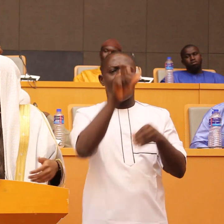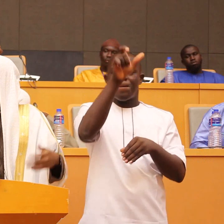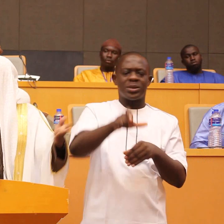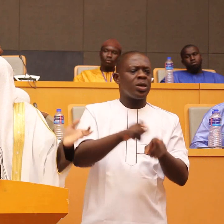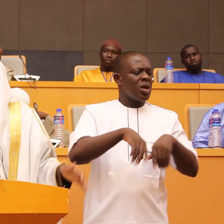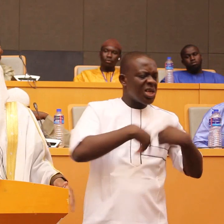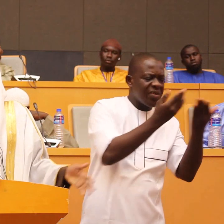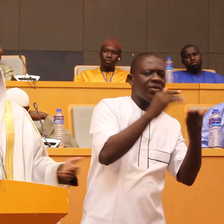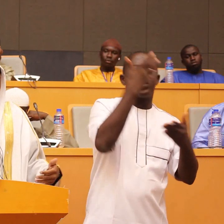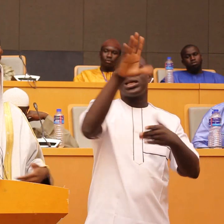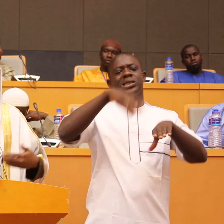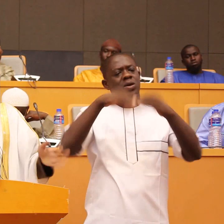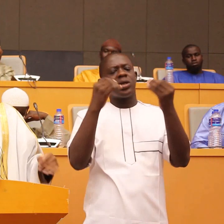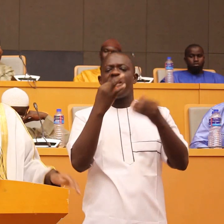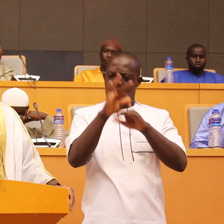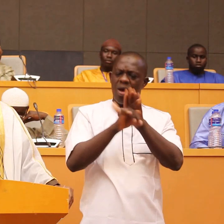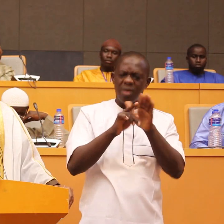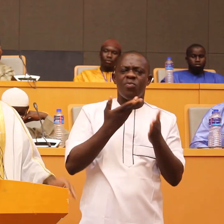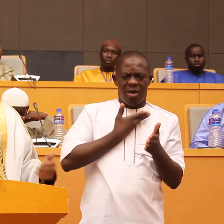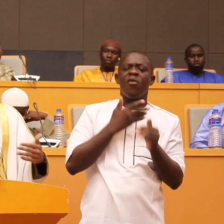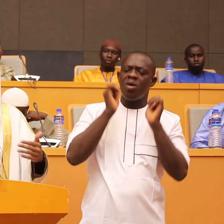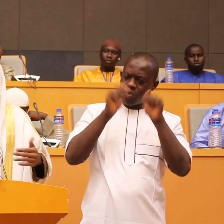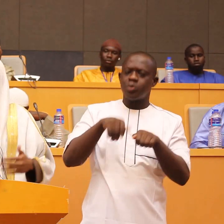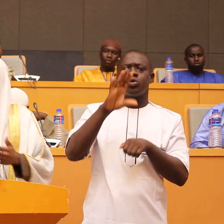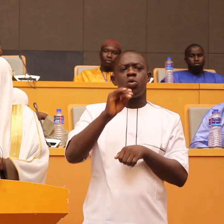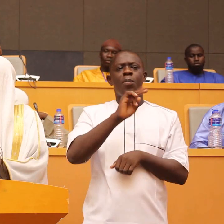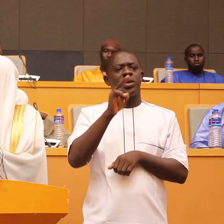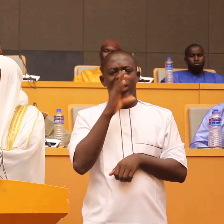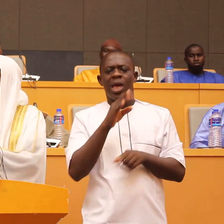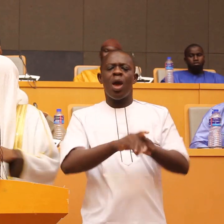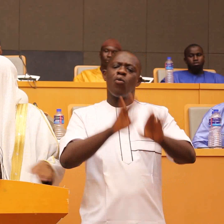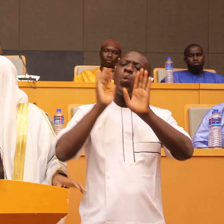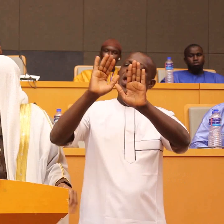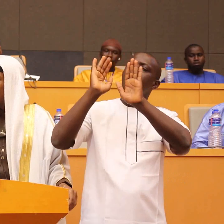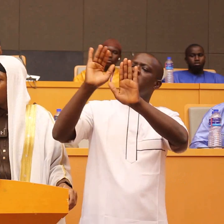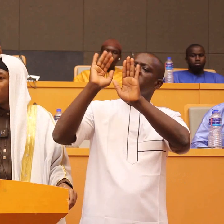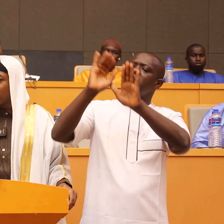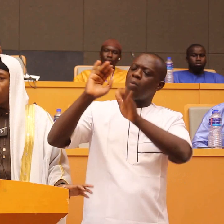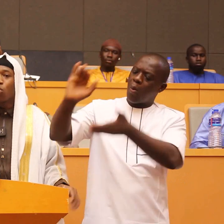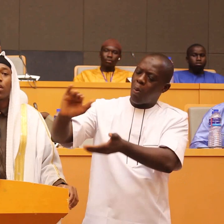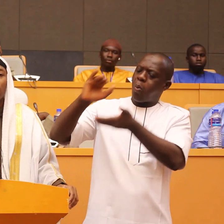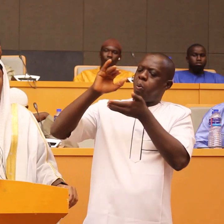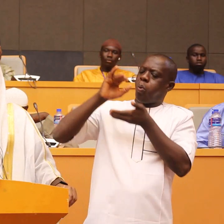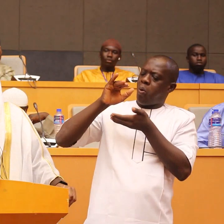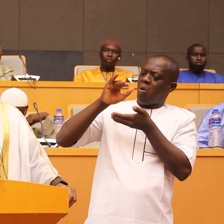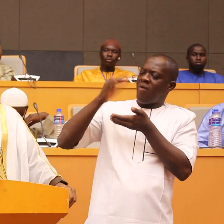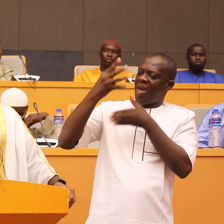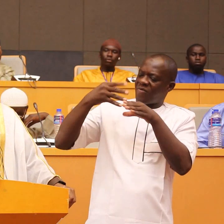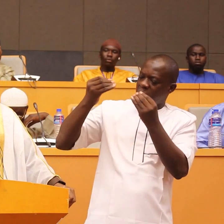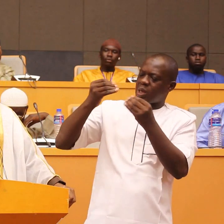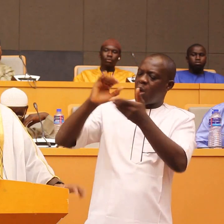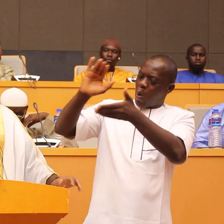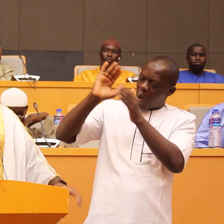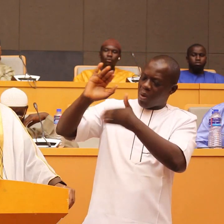don't have to give ten thousand of course if you have it you can do it but you shouldn't say I have to wait until I have that amount even one dollar give